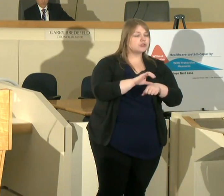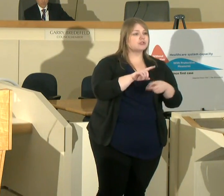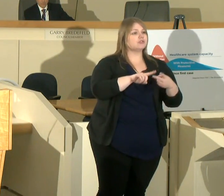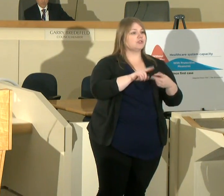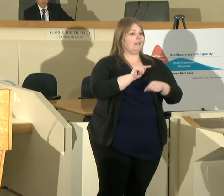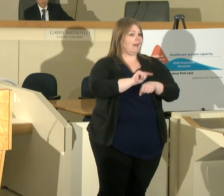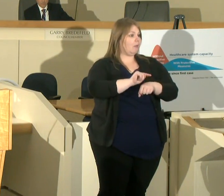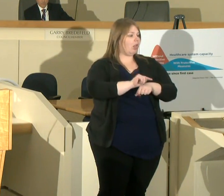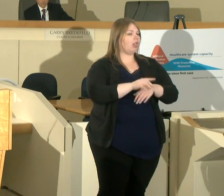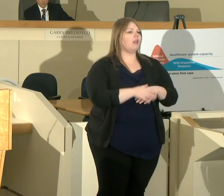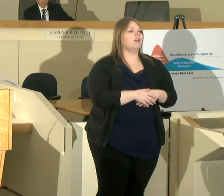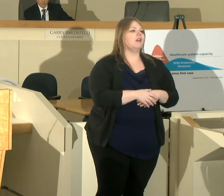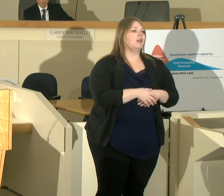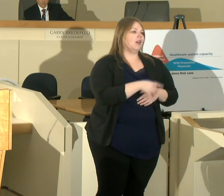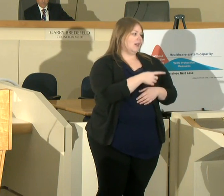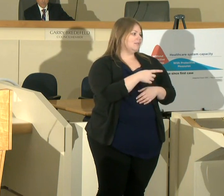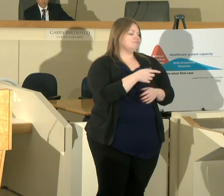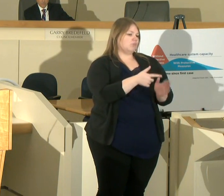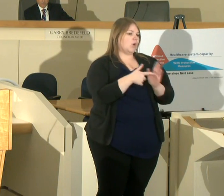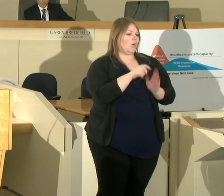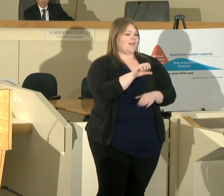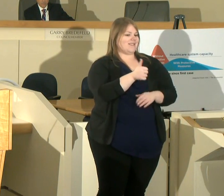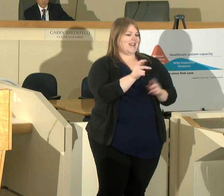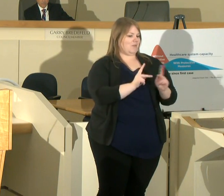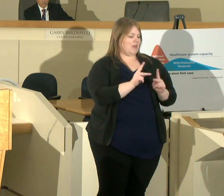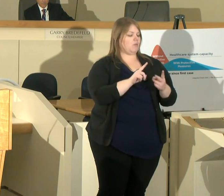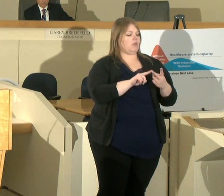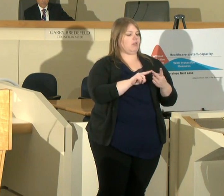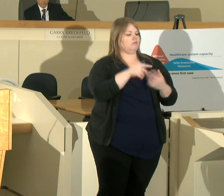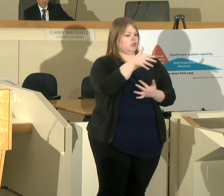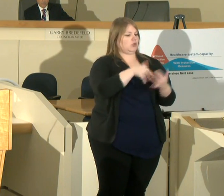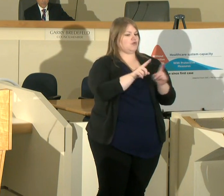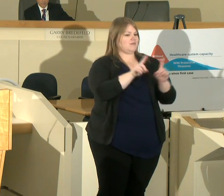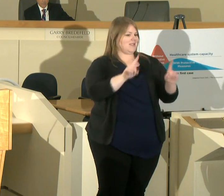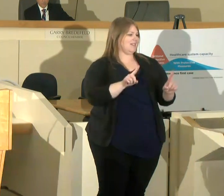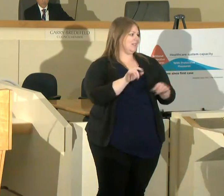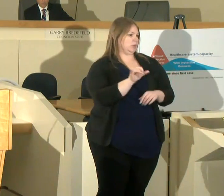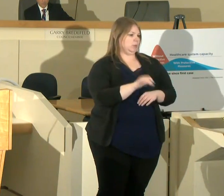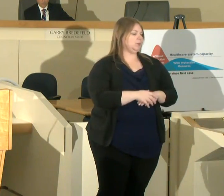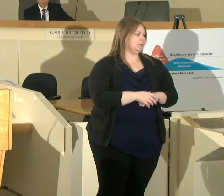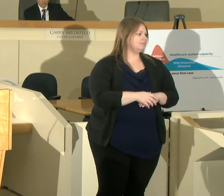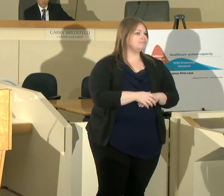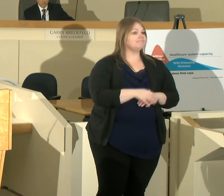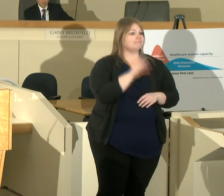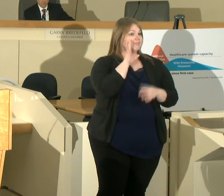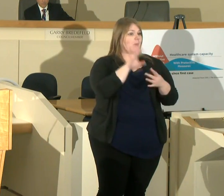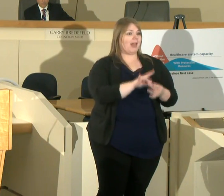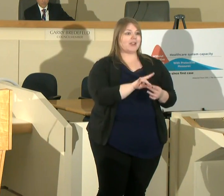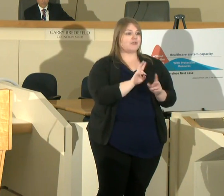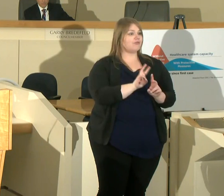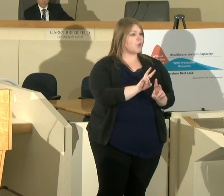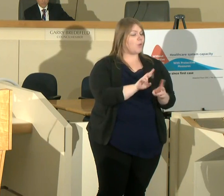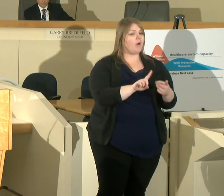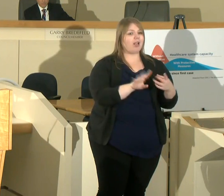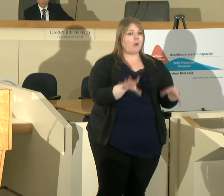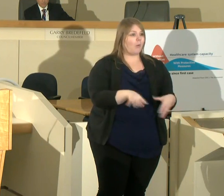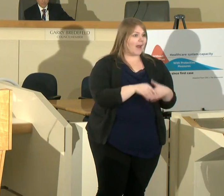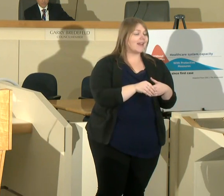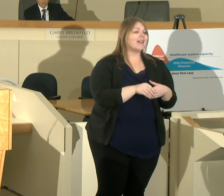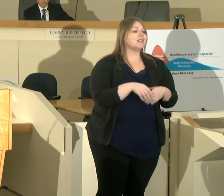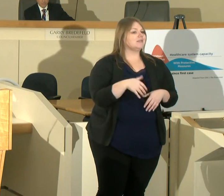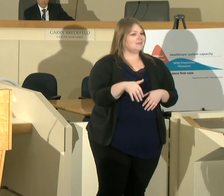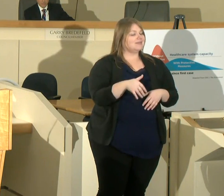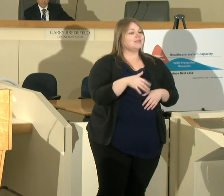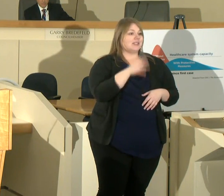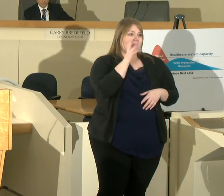they're subject to the the 10 person and social distancing so this would apply to funerals to weddings so you can imagine this has